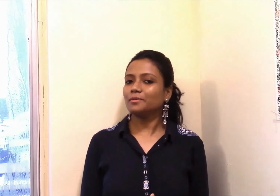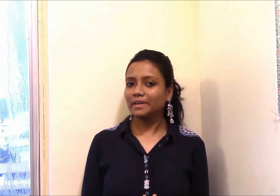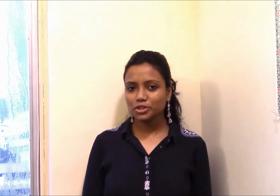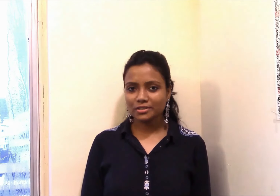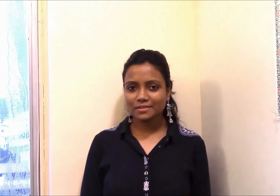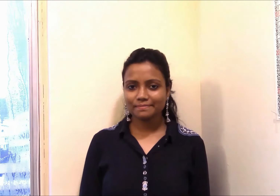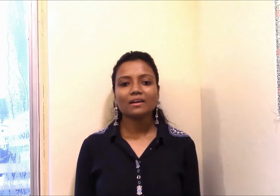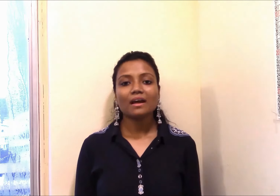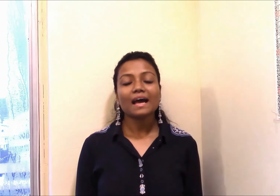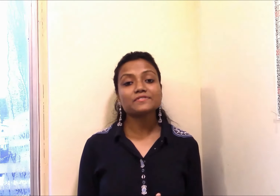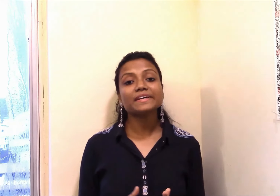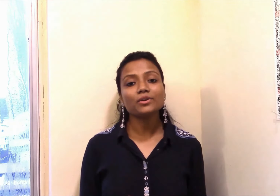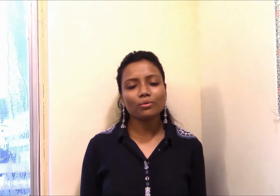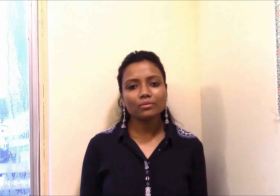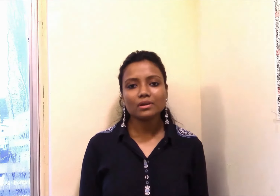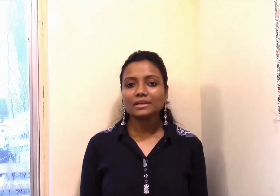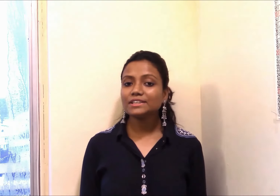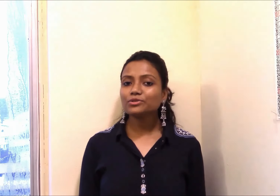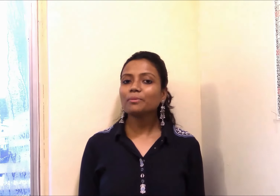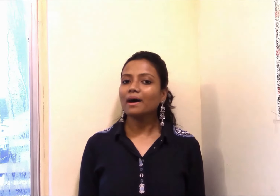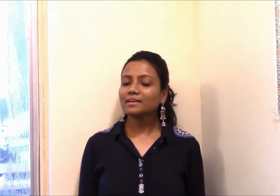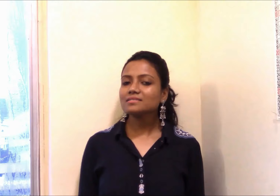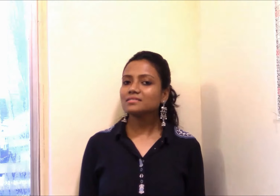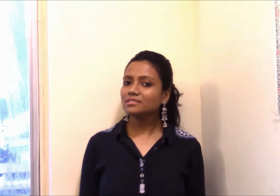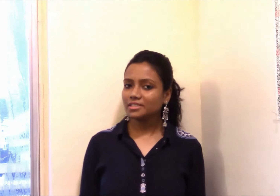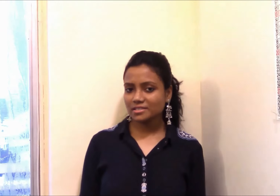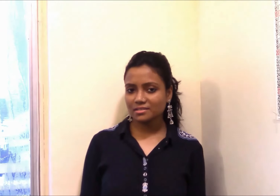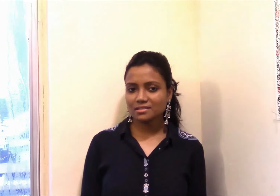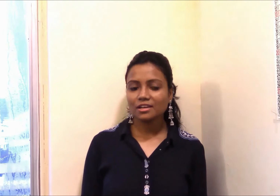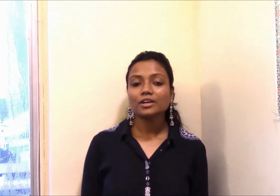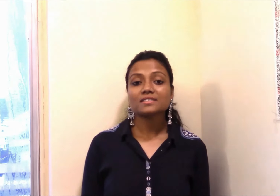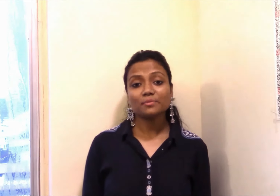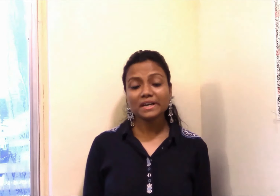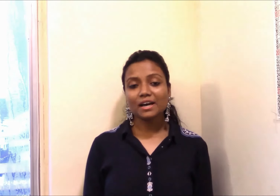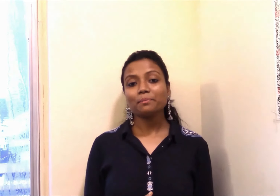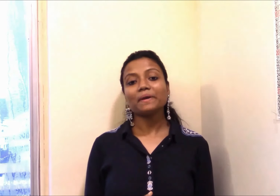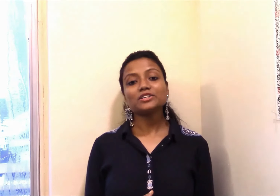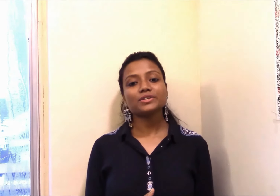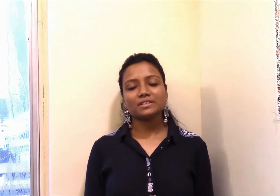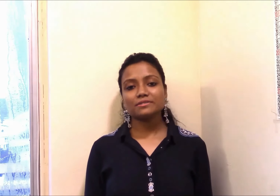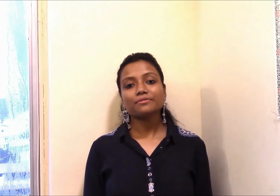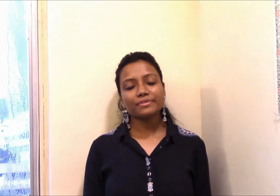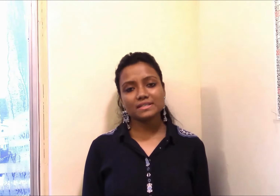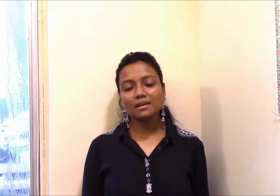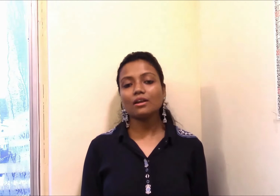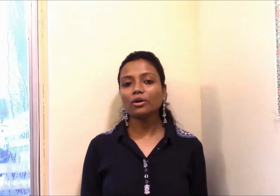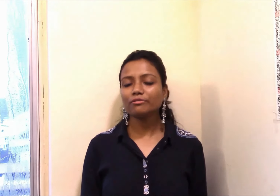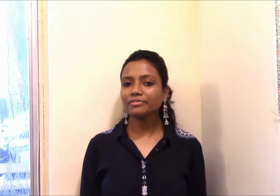patient. As we know due to the Parkinson's disease sometime patient face a lot of